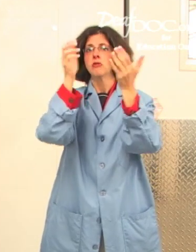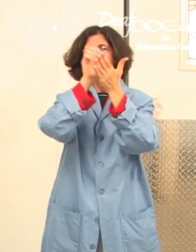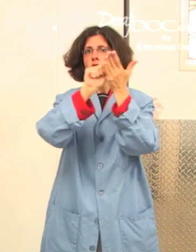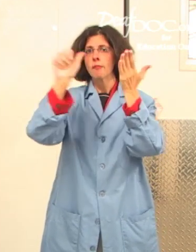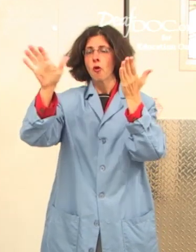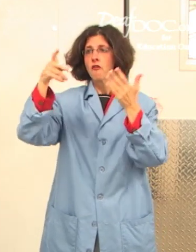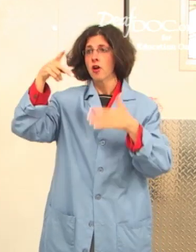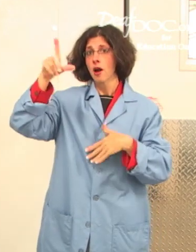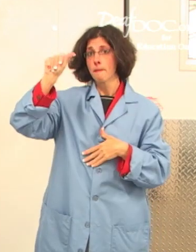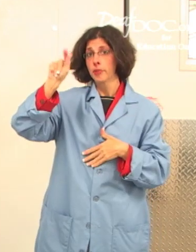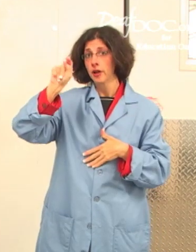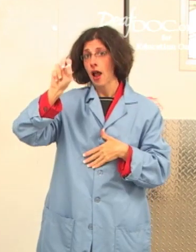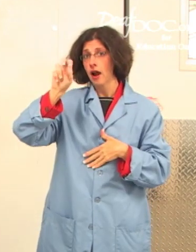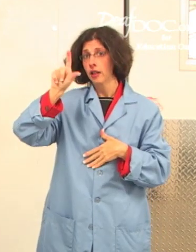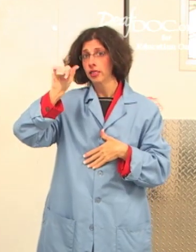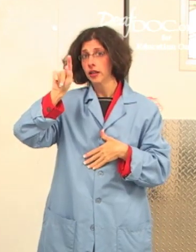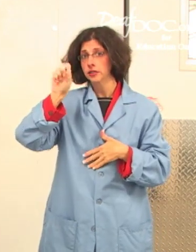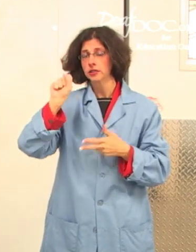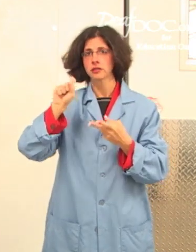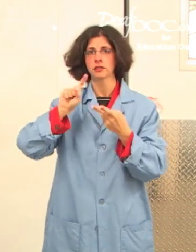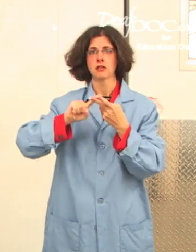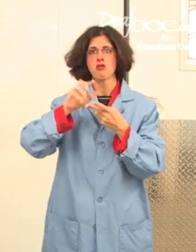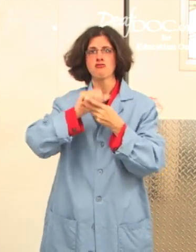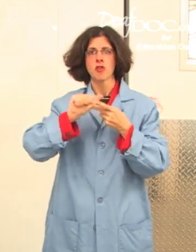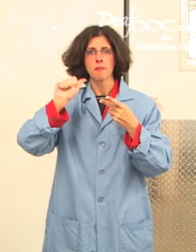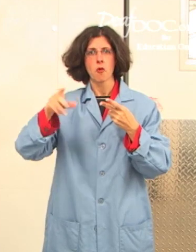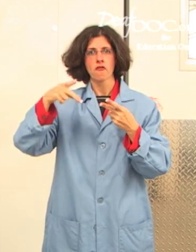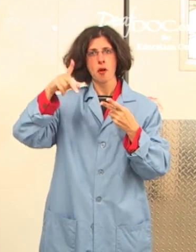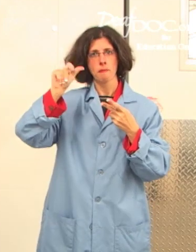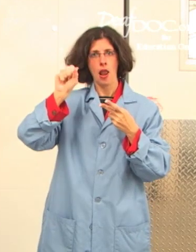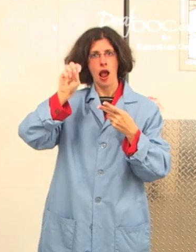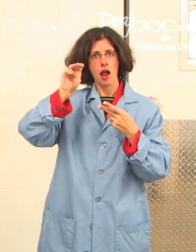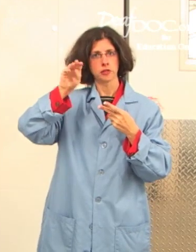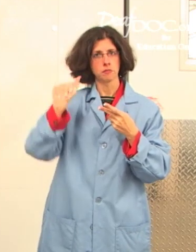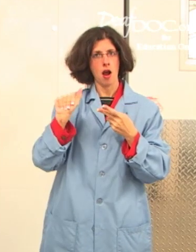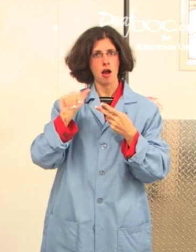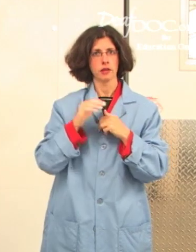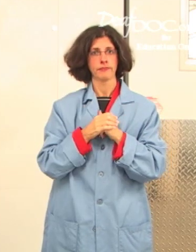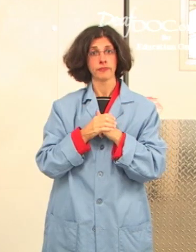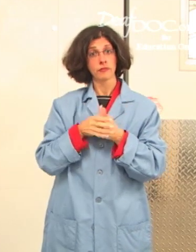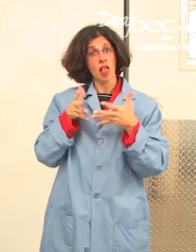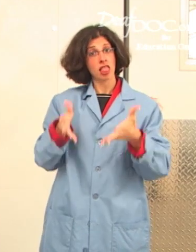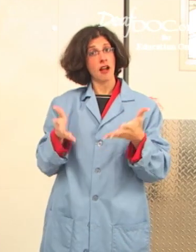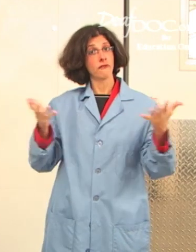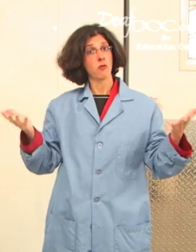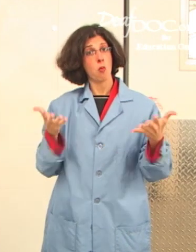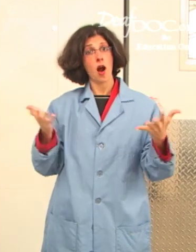to separate it into bags of platelets and plasma. What is left?